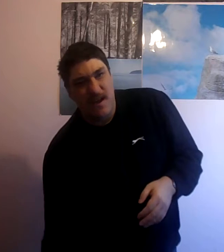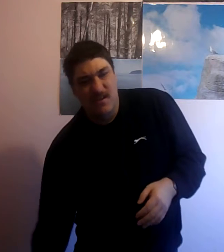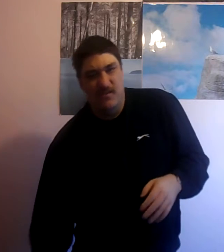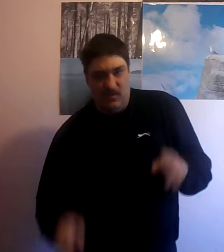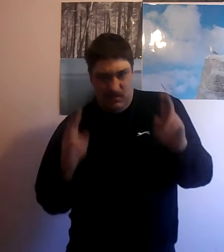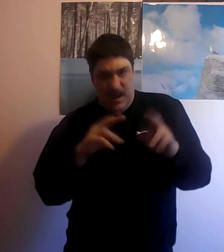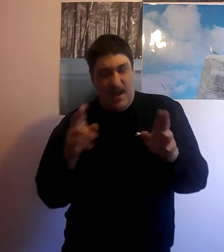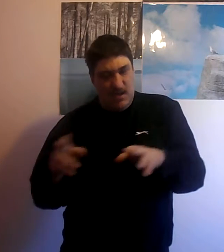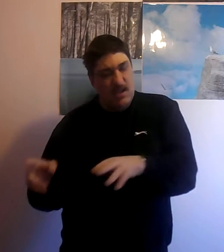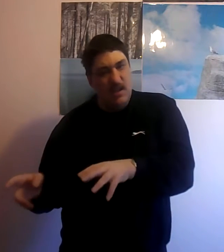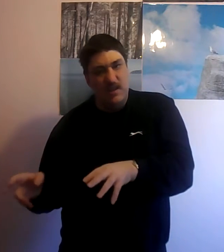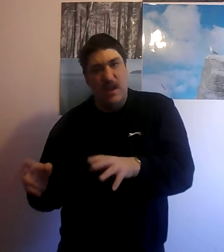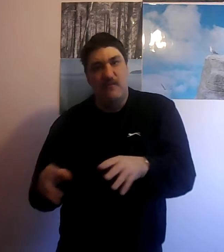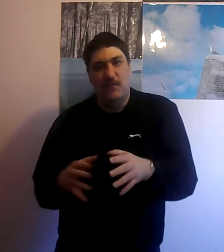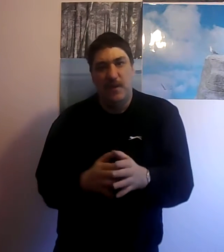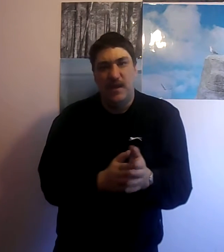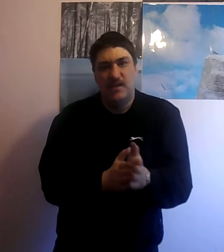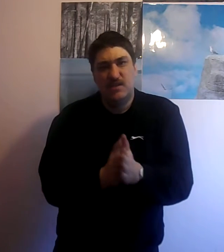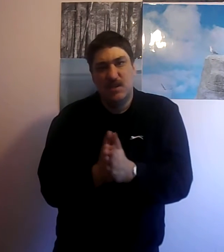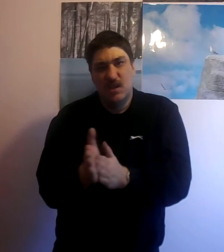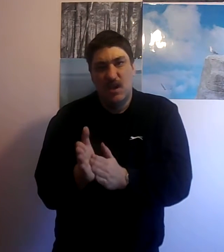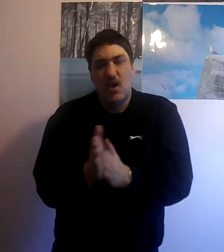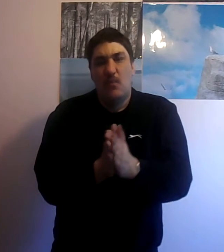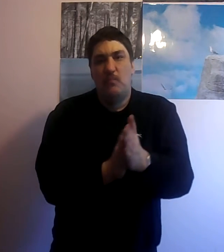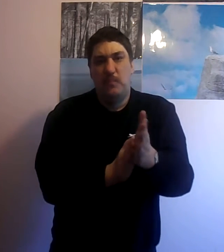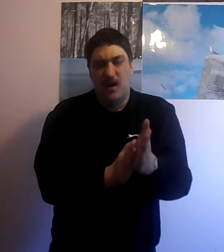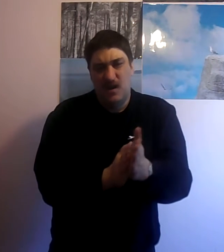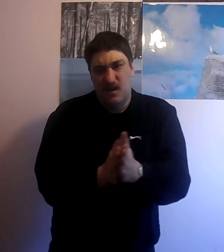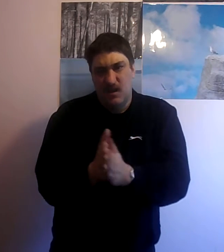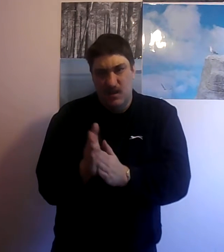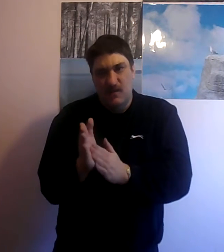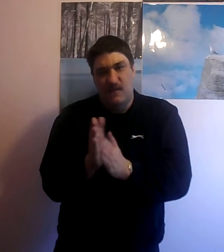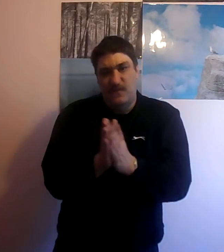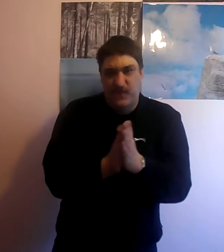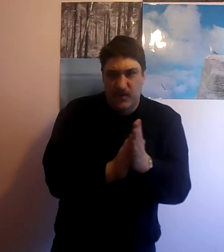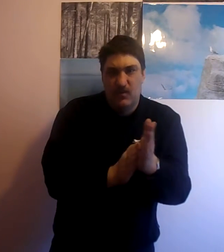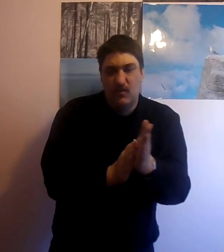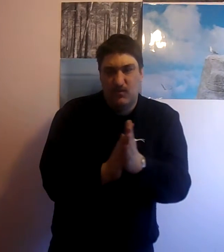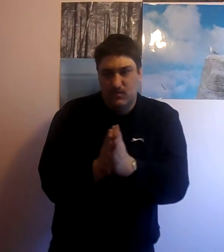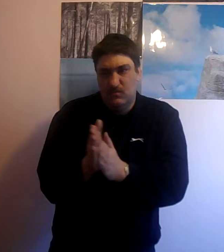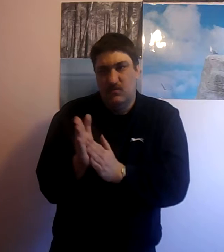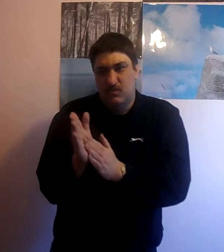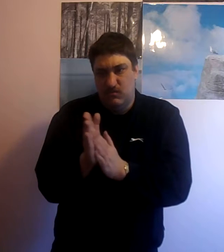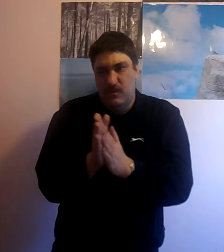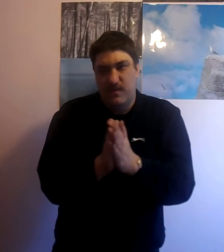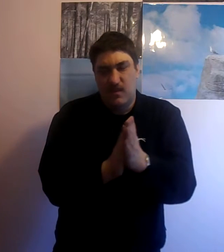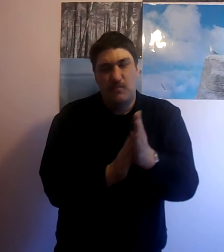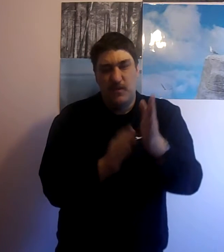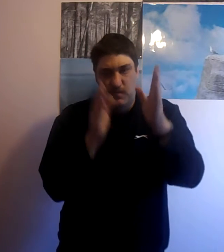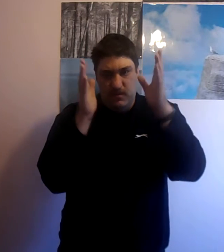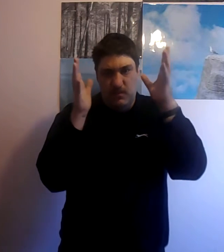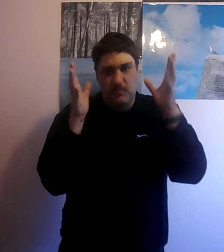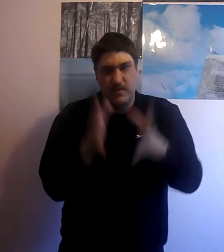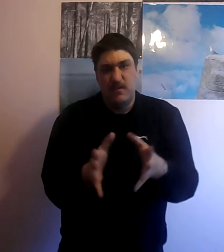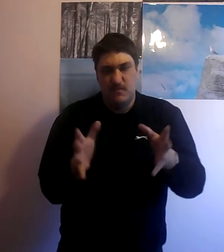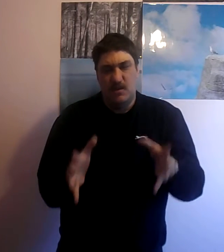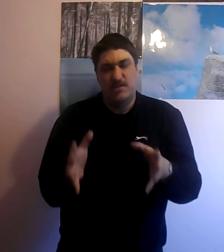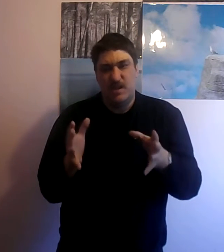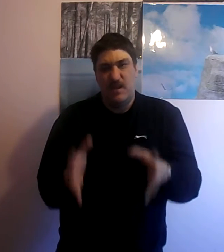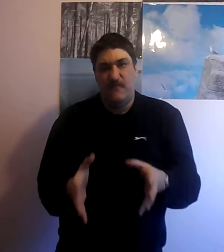you're not actually saving Peach but for all intents and purposes pretty much every